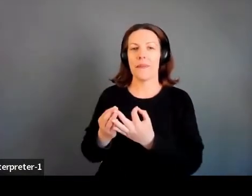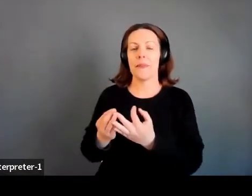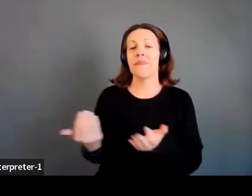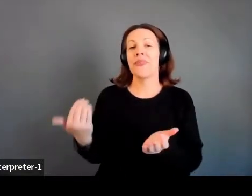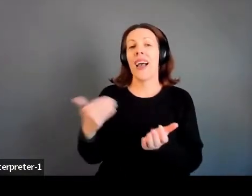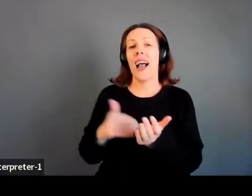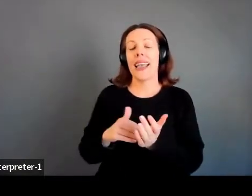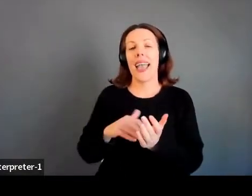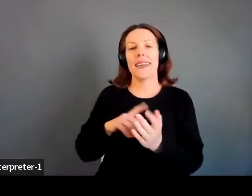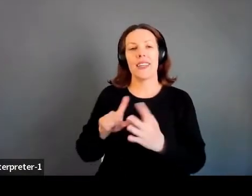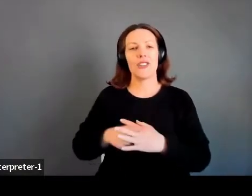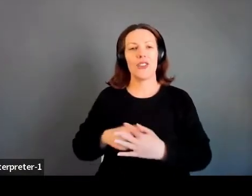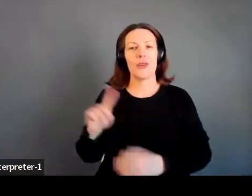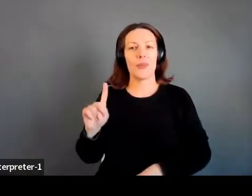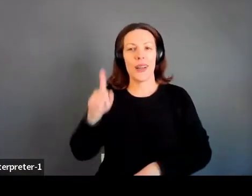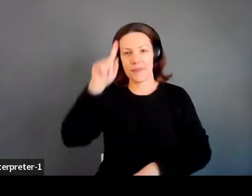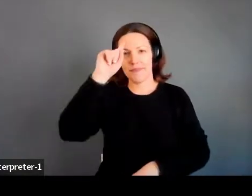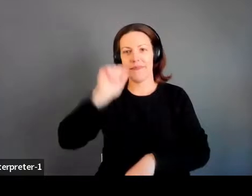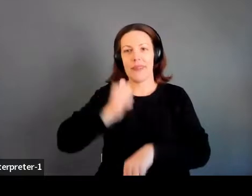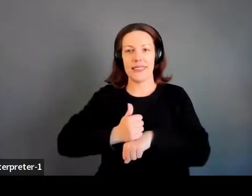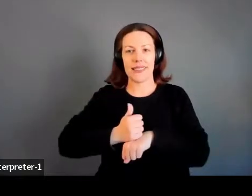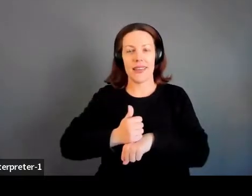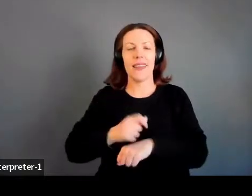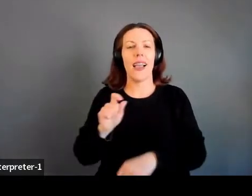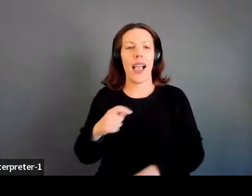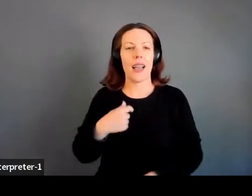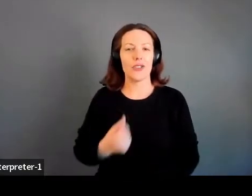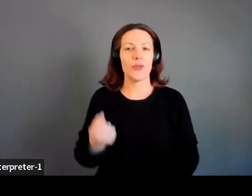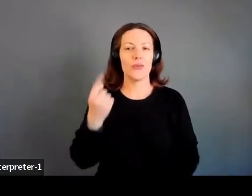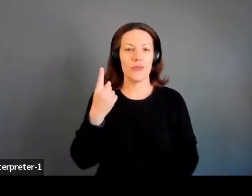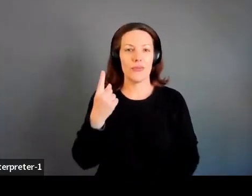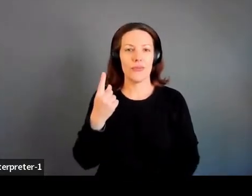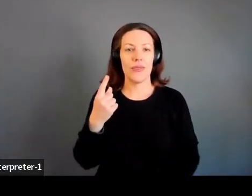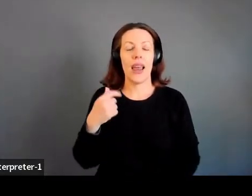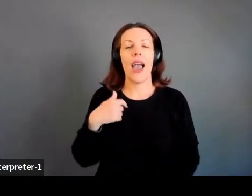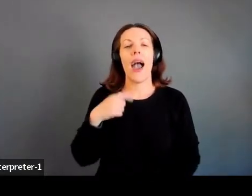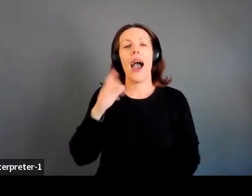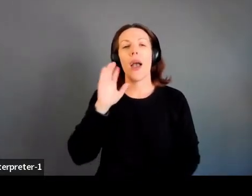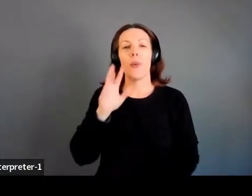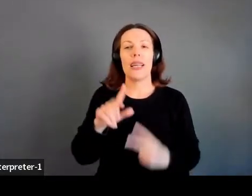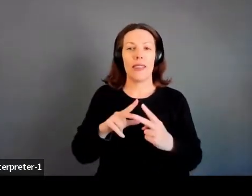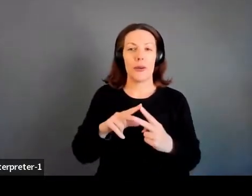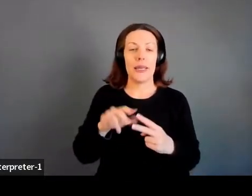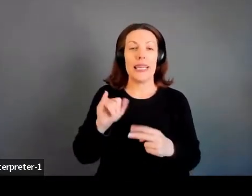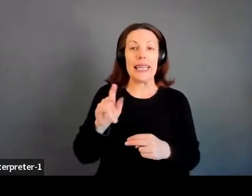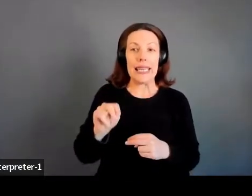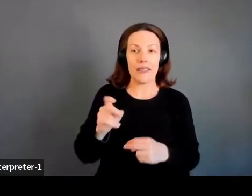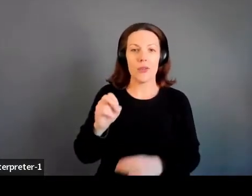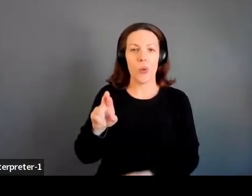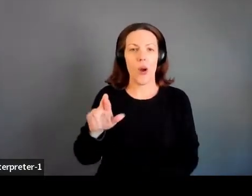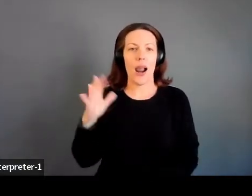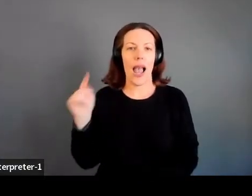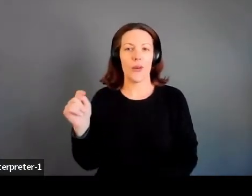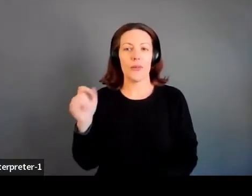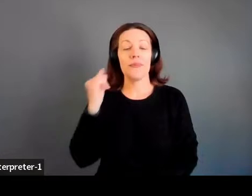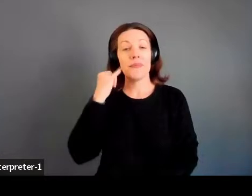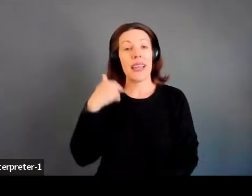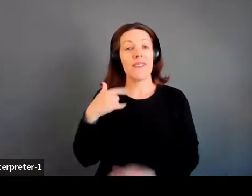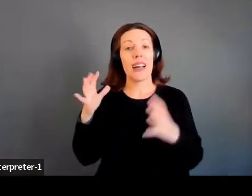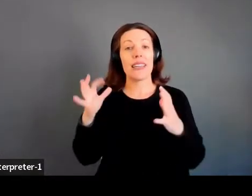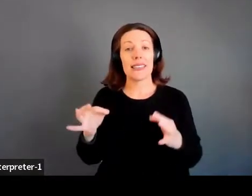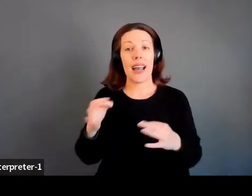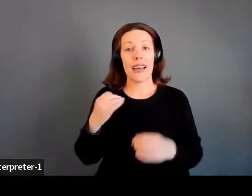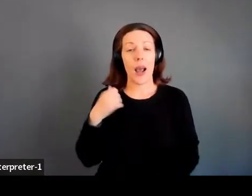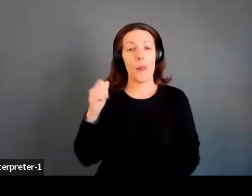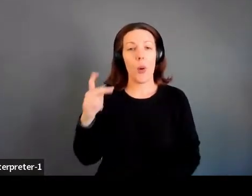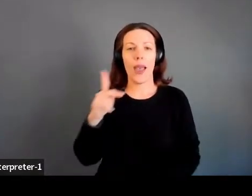me with mindset and understanding that I am either going to be in or I'm out. And if I decide I'm okay, that the scales